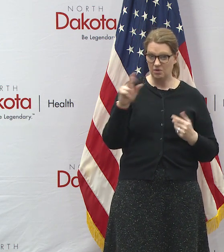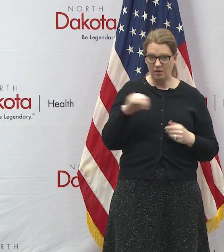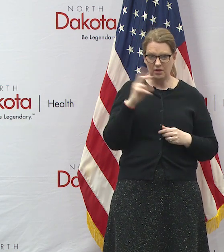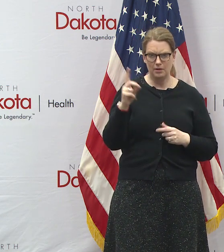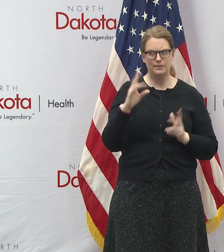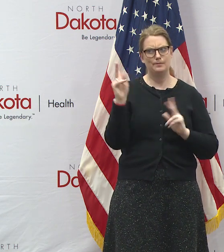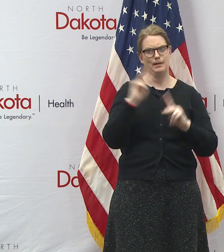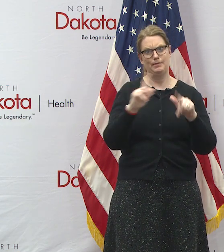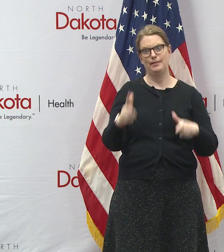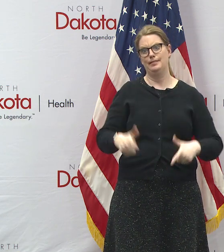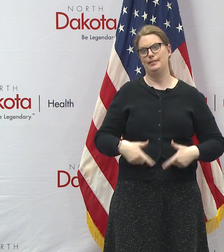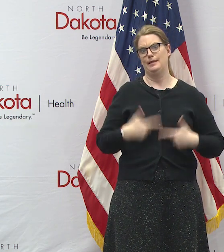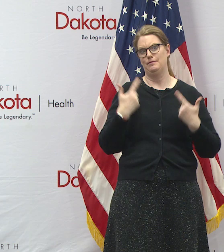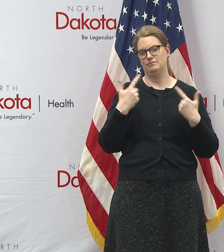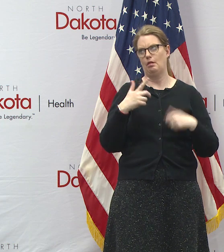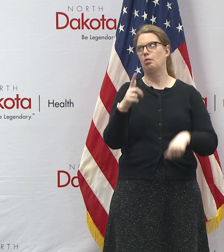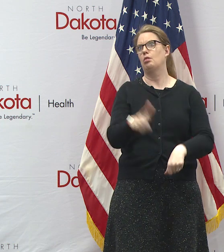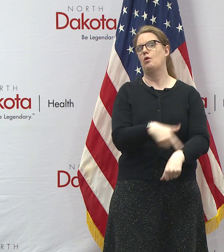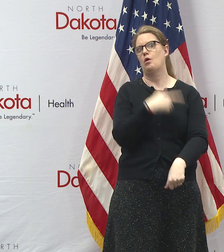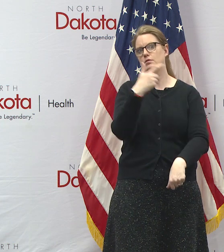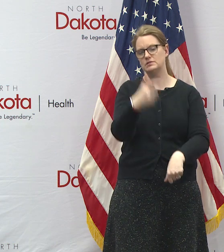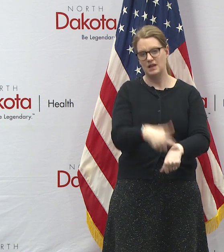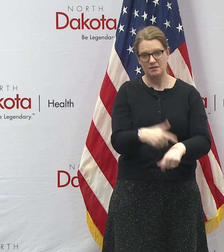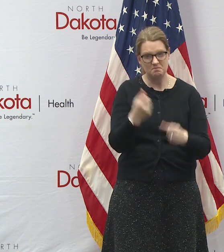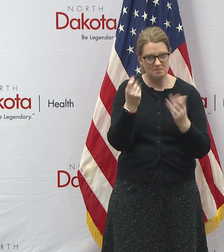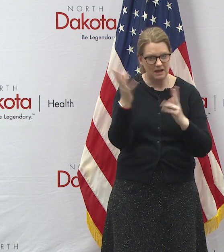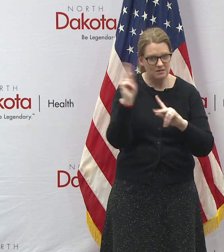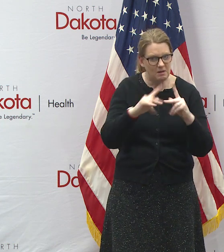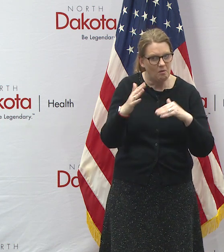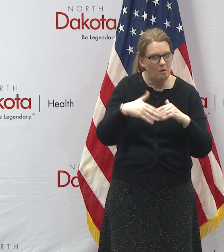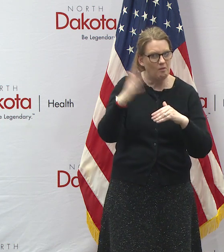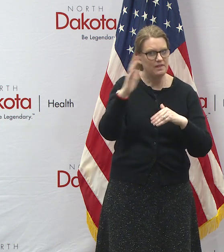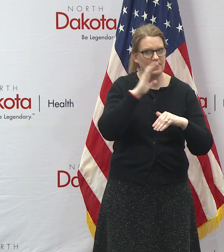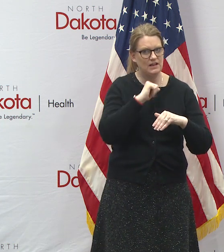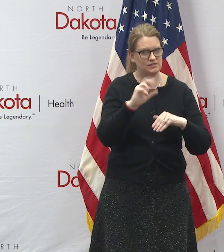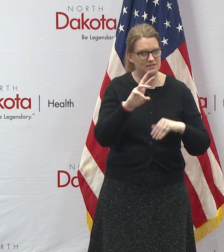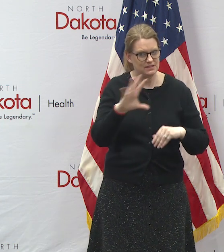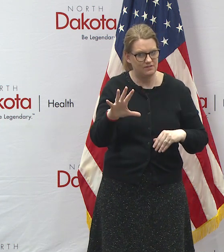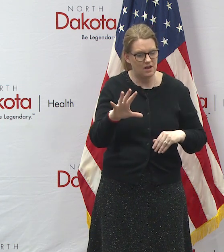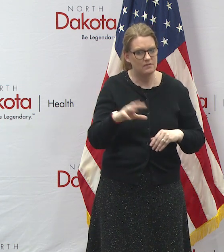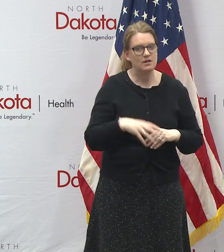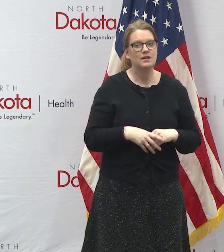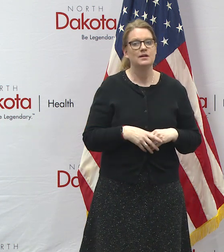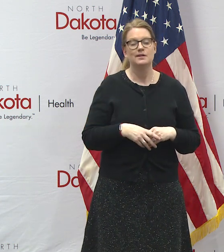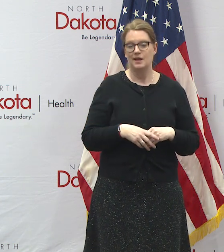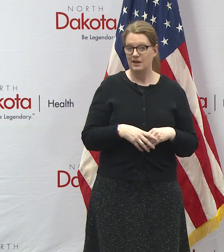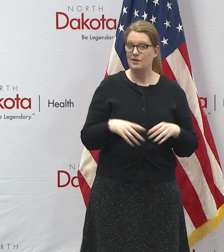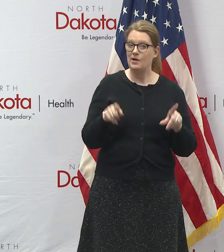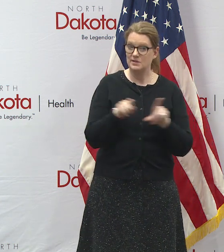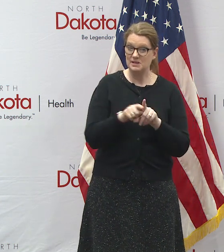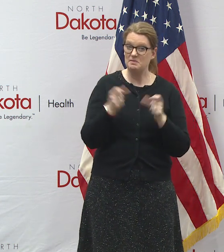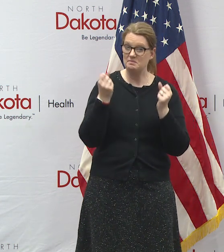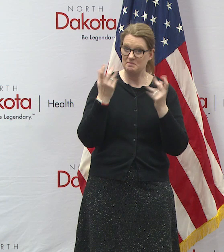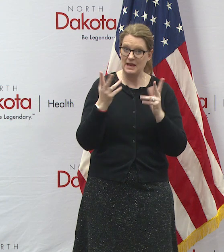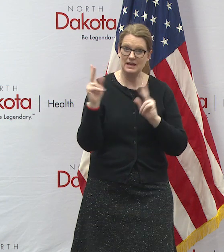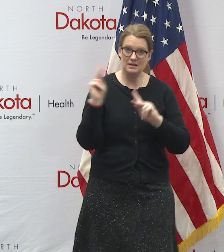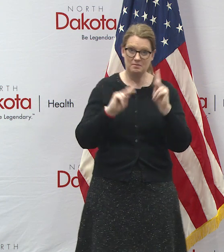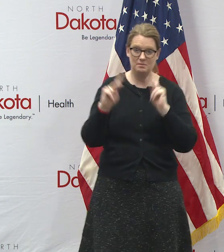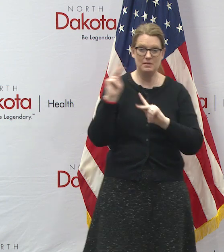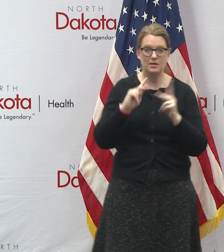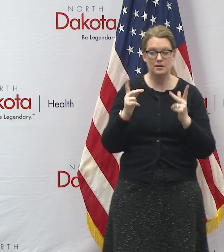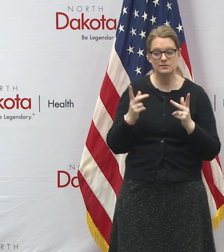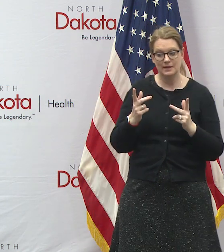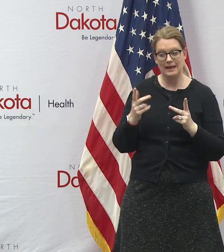north dakota and so many people that are you know over the age of 65 and we also you know unfortunately have a number of people who've got underlying health